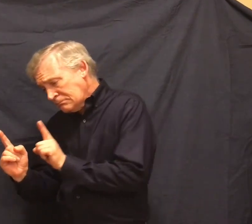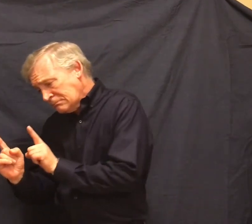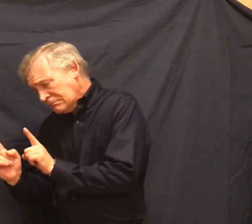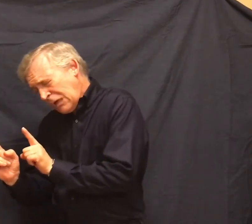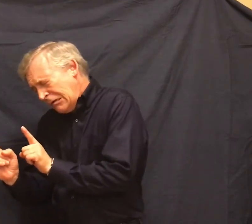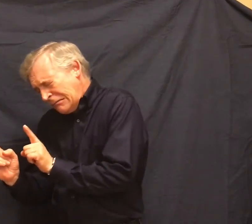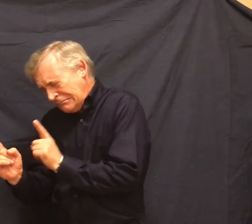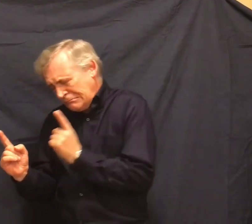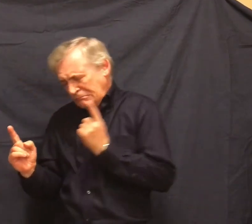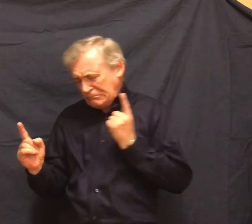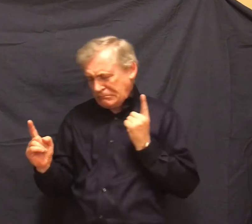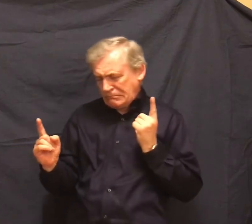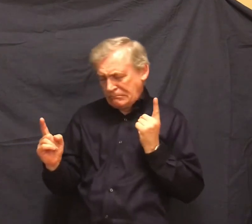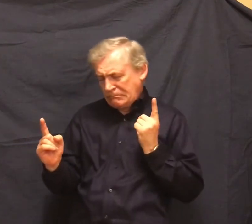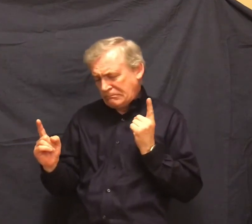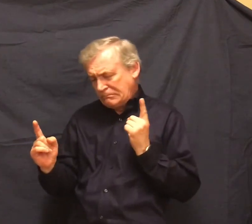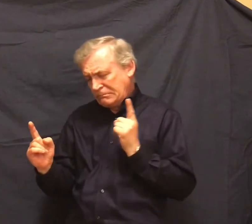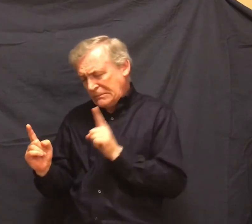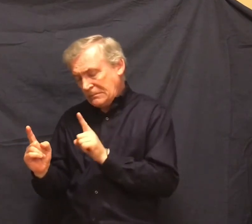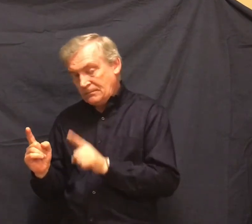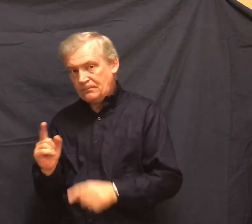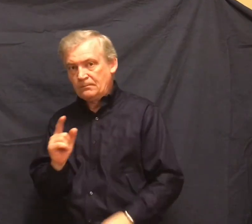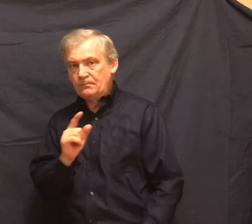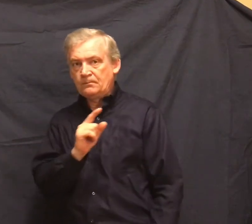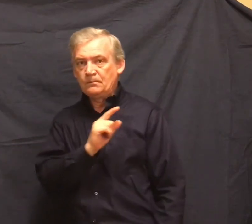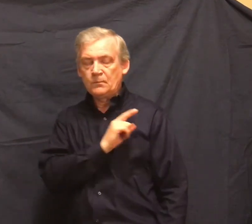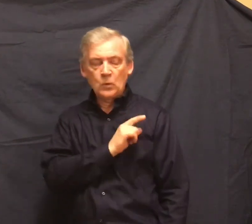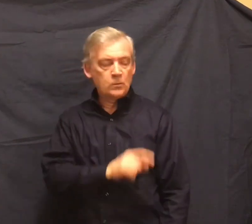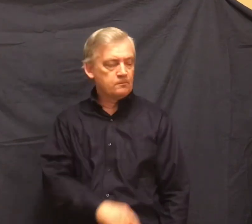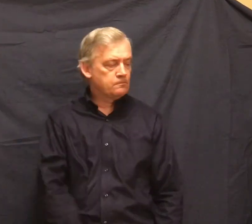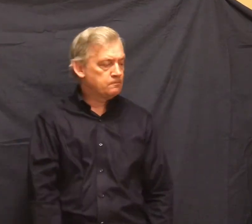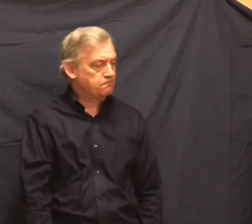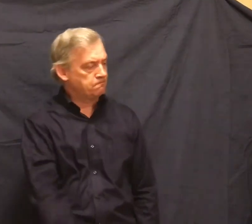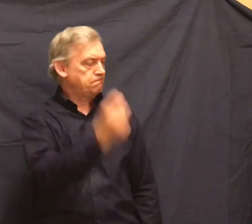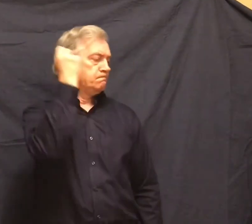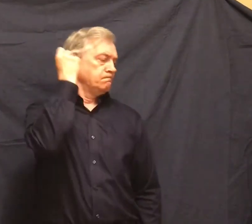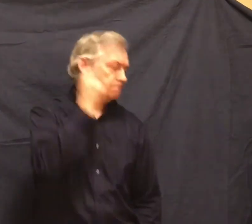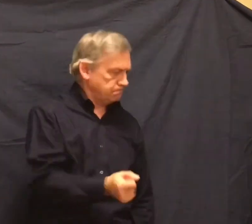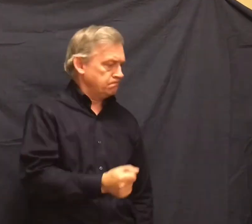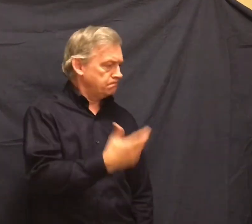George snapped his fingers sharply. And at the sound, Lenny laid the mouse in his hand.